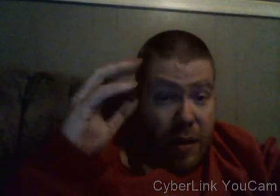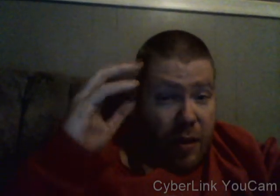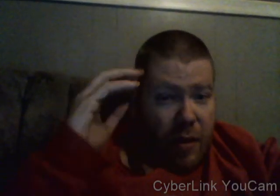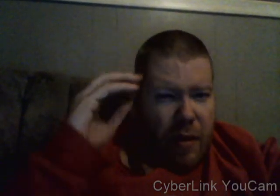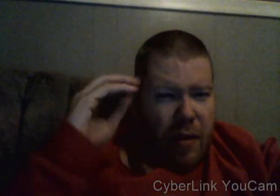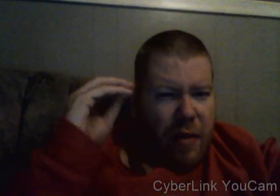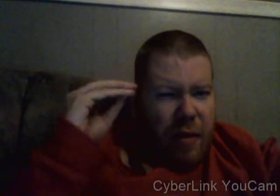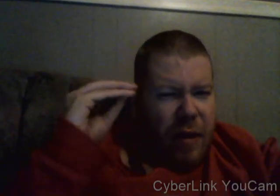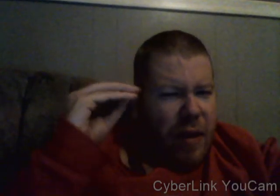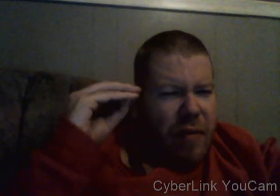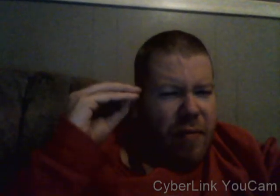offensive it's